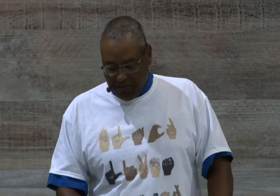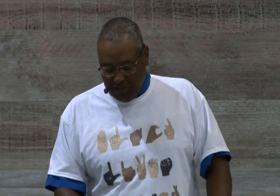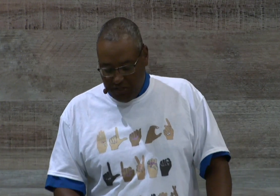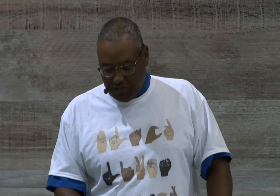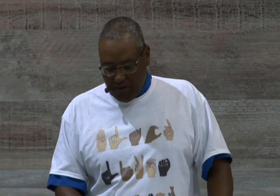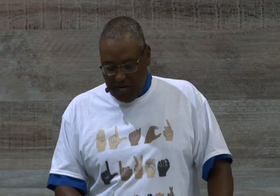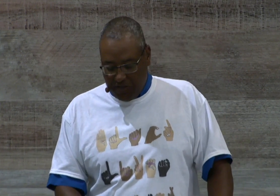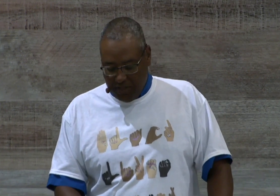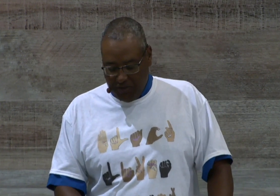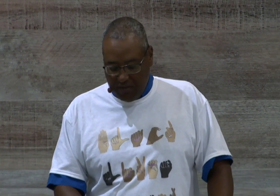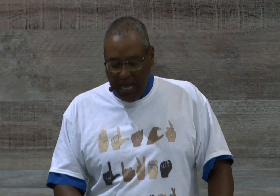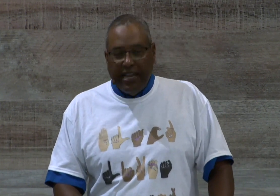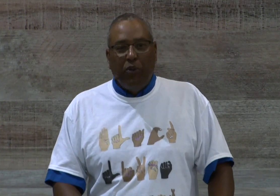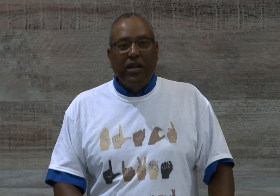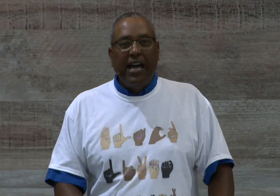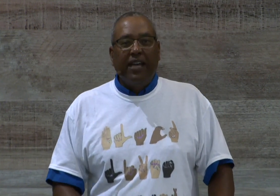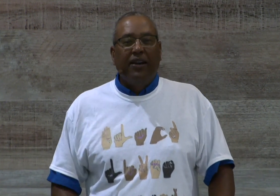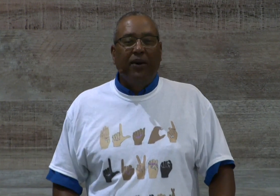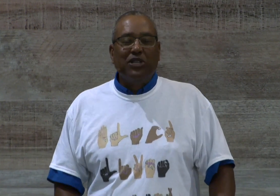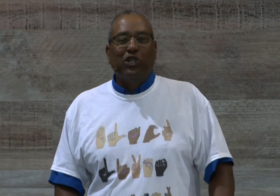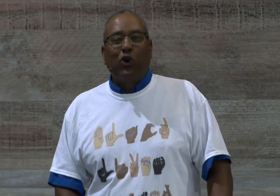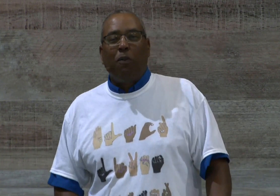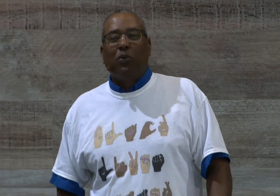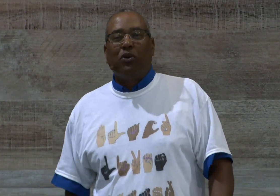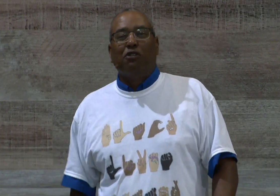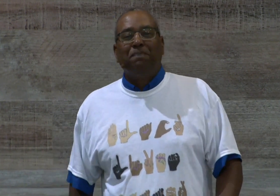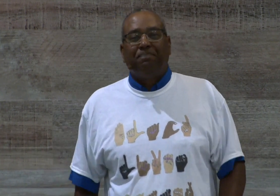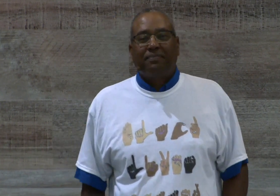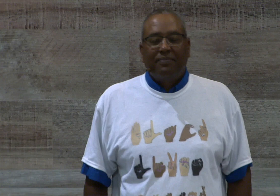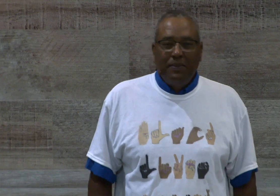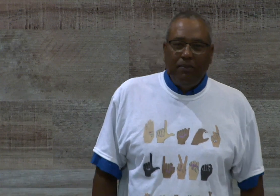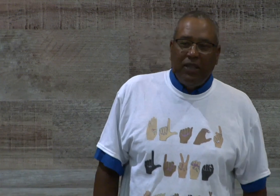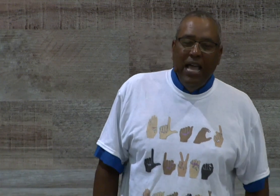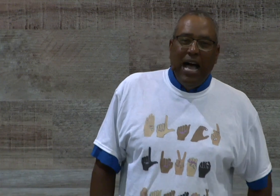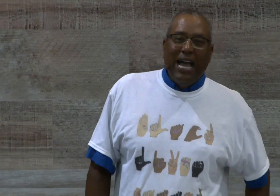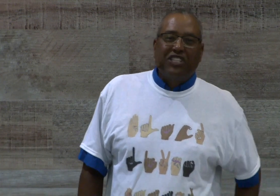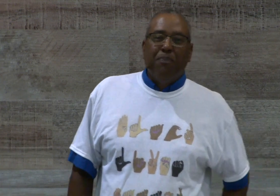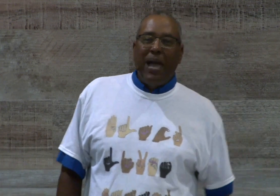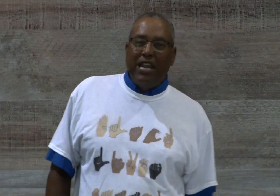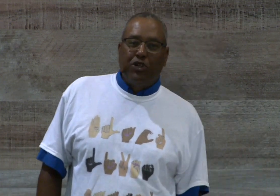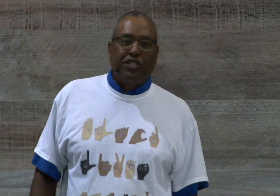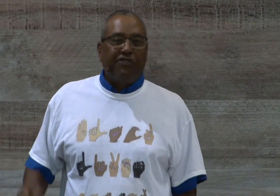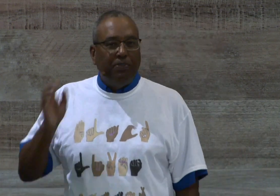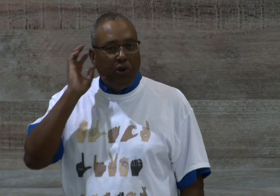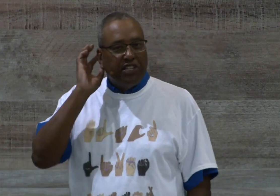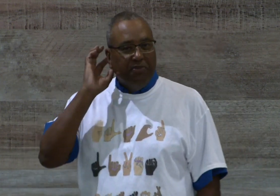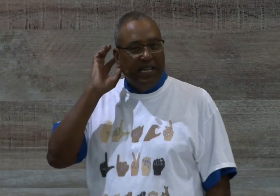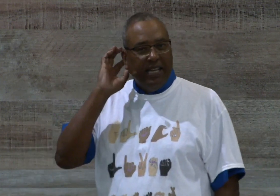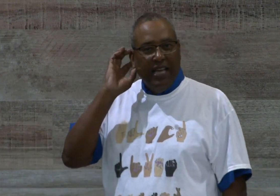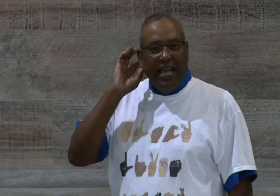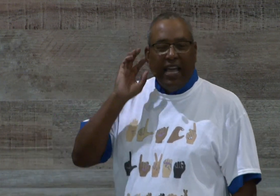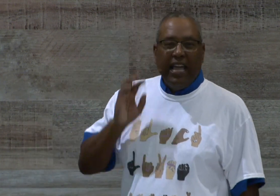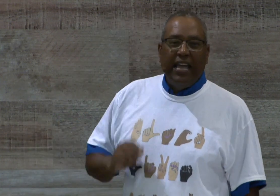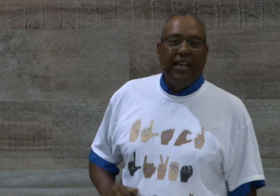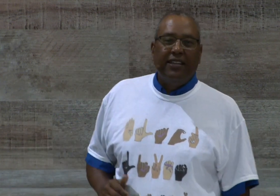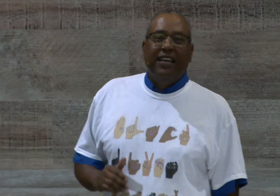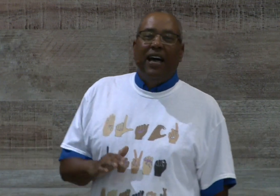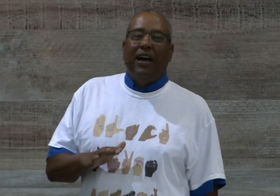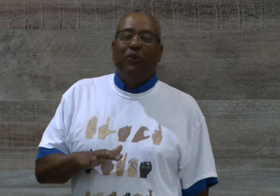situations. Now, when I was in the corporate world, I had some managers that reported to me, and when